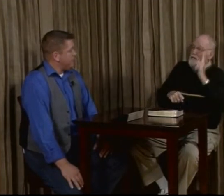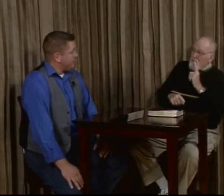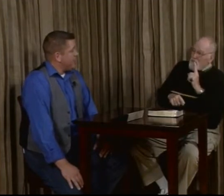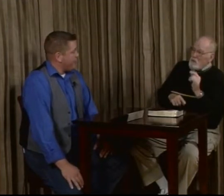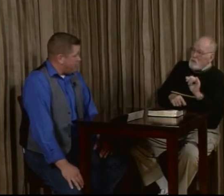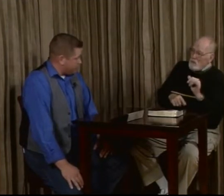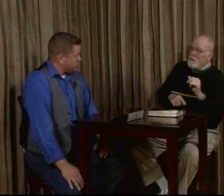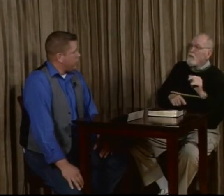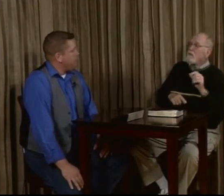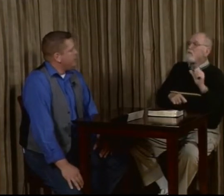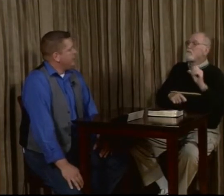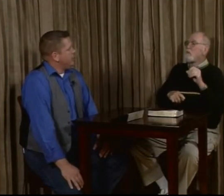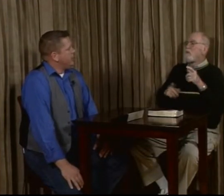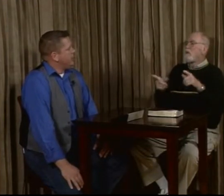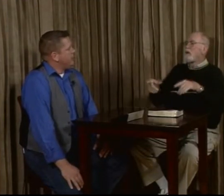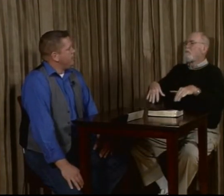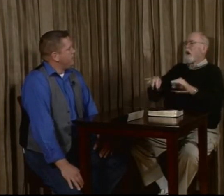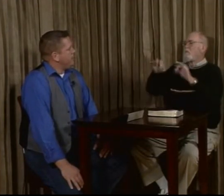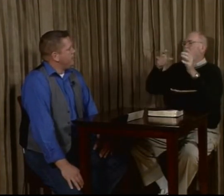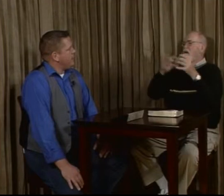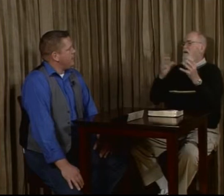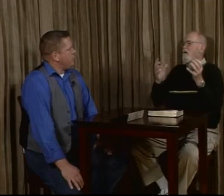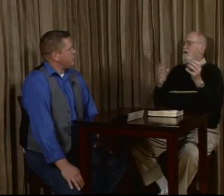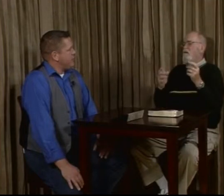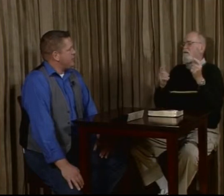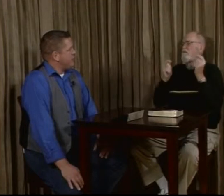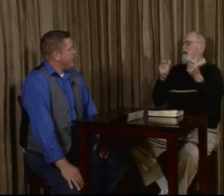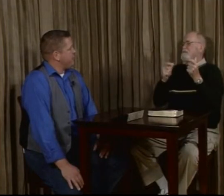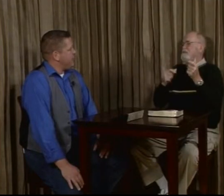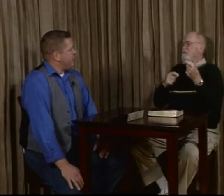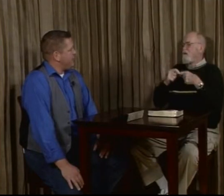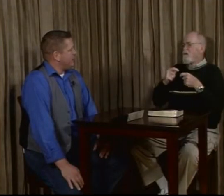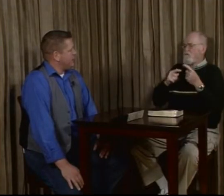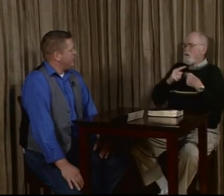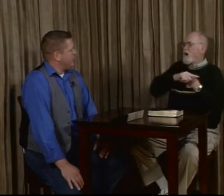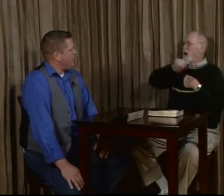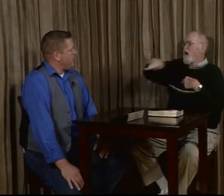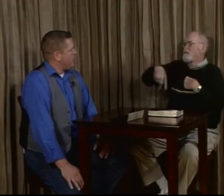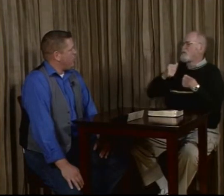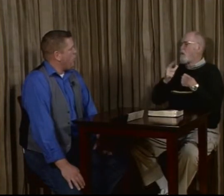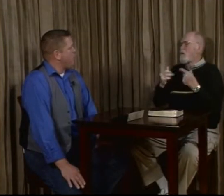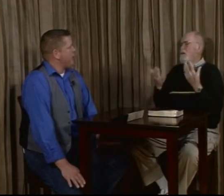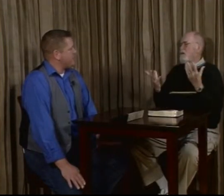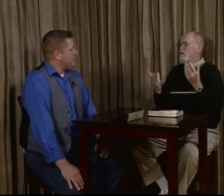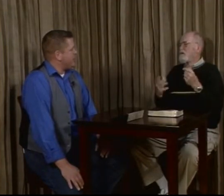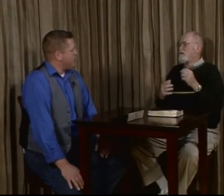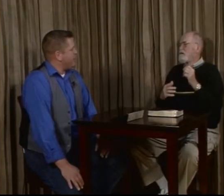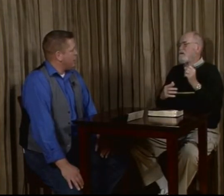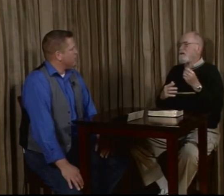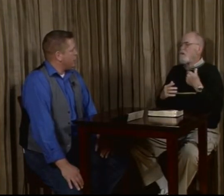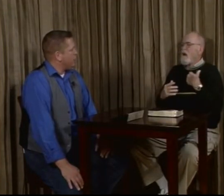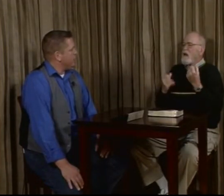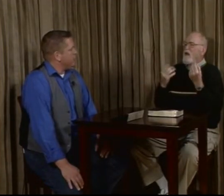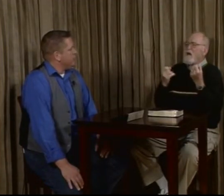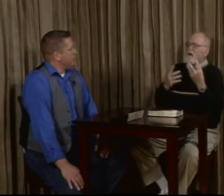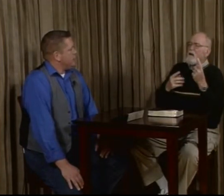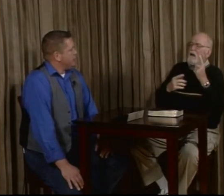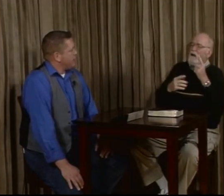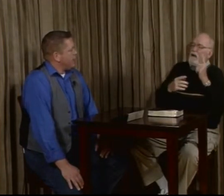to be deaf also. And, of course, that definitely made Randy and Nick say, you know, our whole family's deaf, so I've got to learn sign